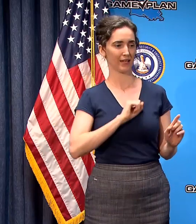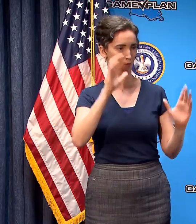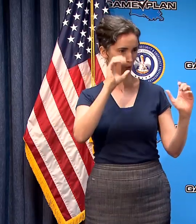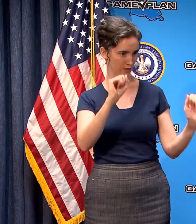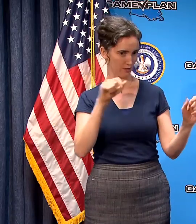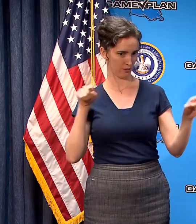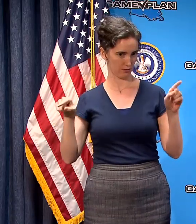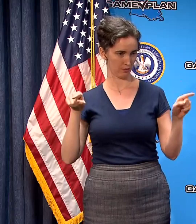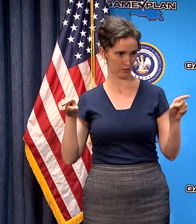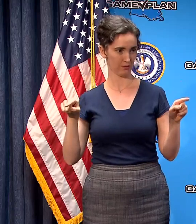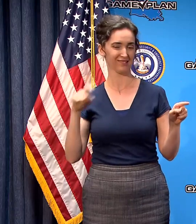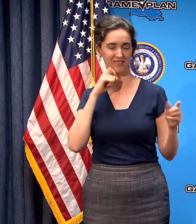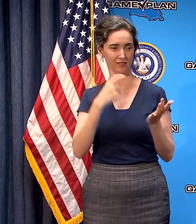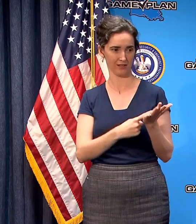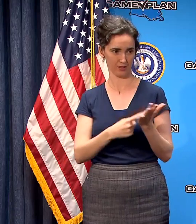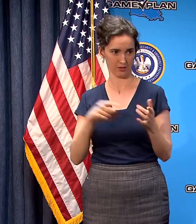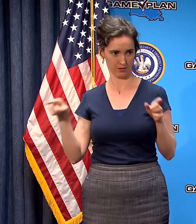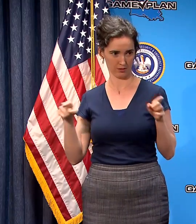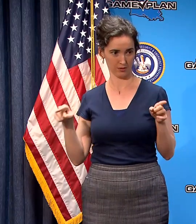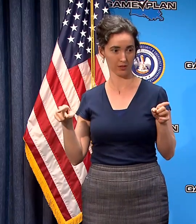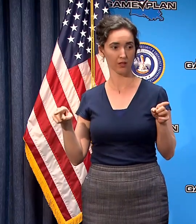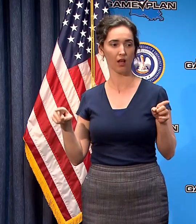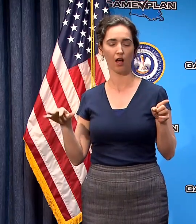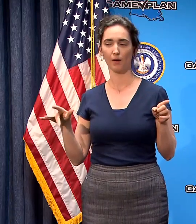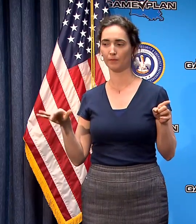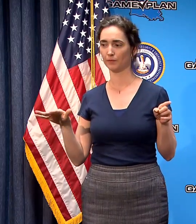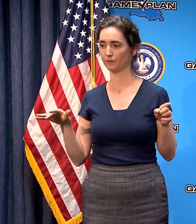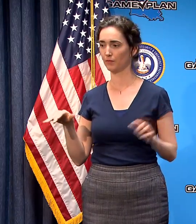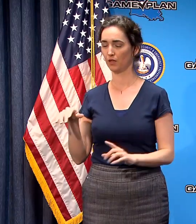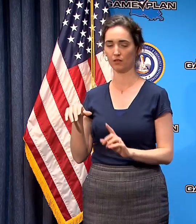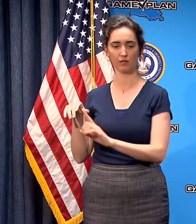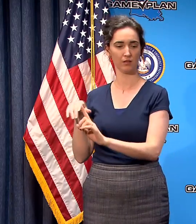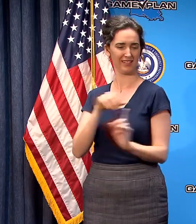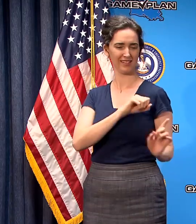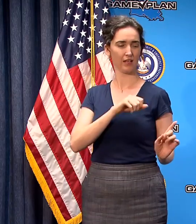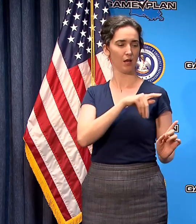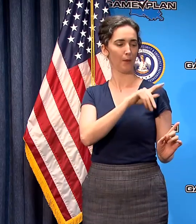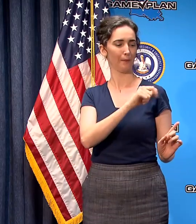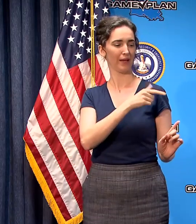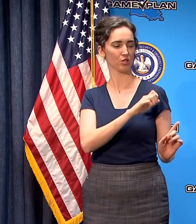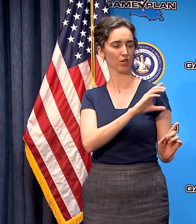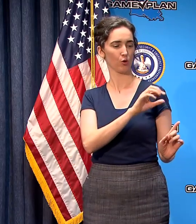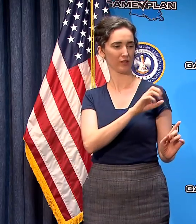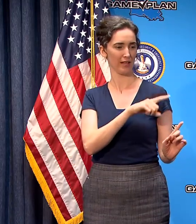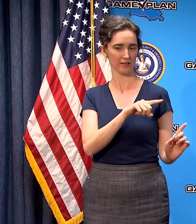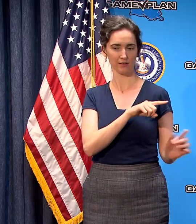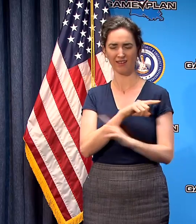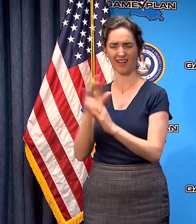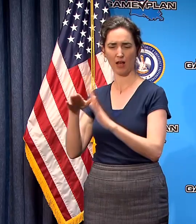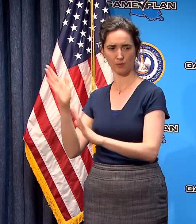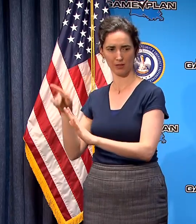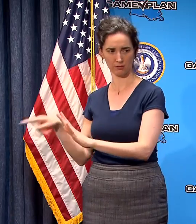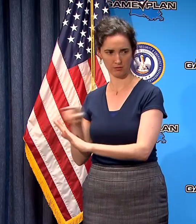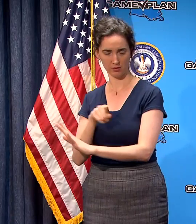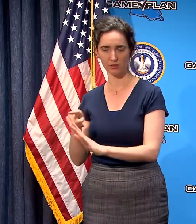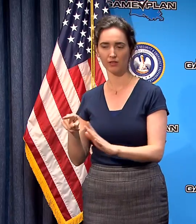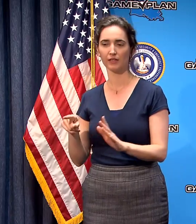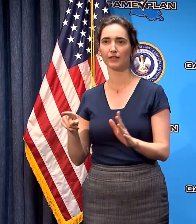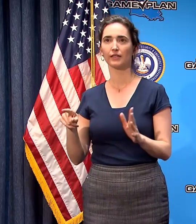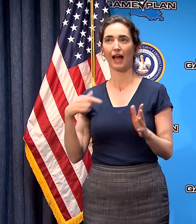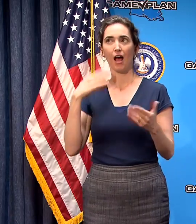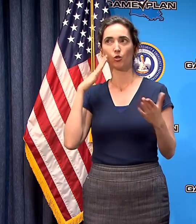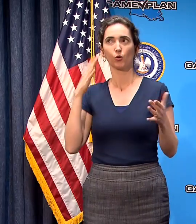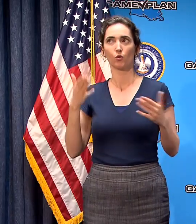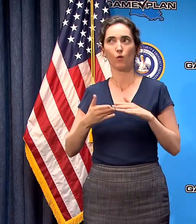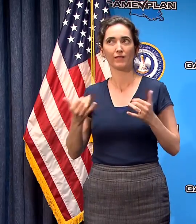Shack Snyder, Speaker of the House Senate President Paige Cortez and we are having I don't know if it's going on